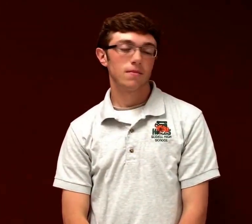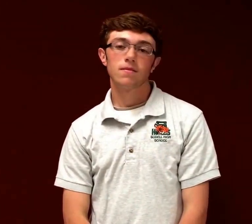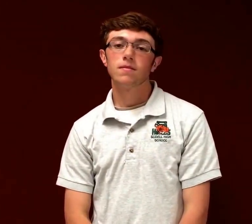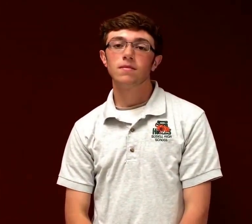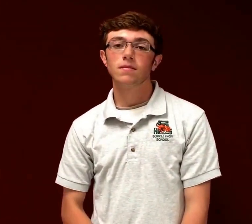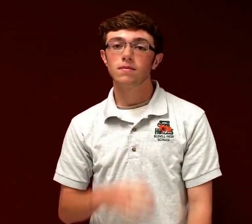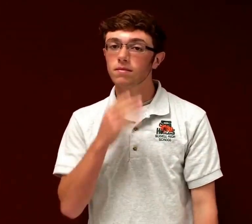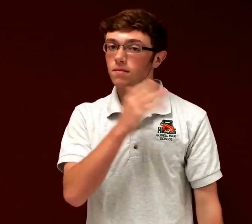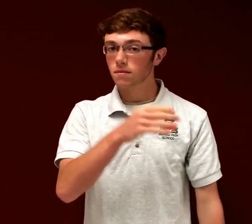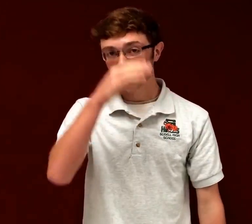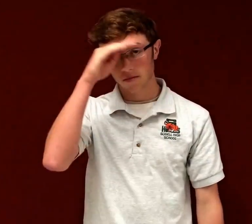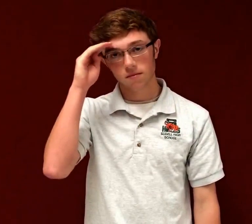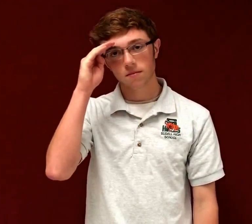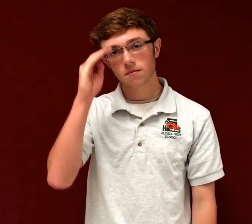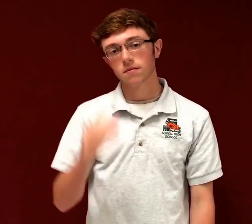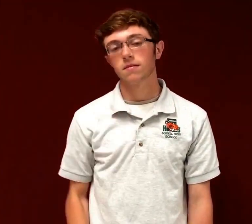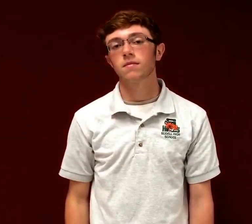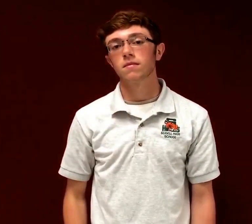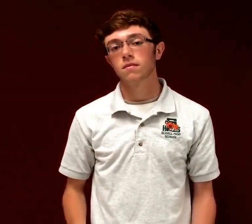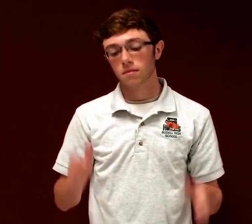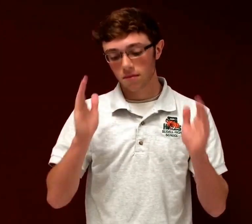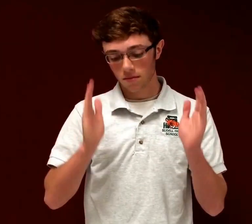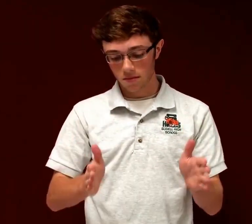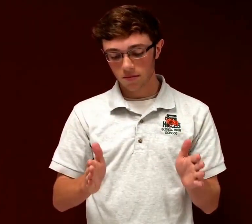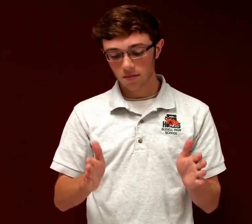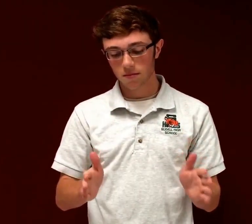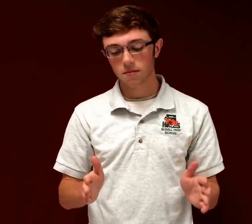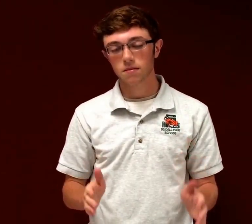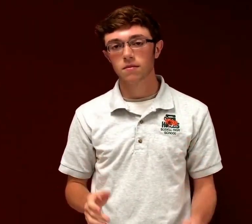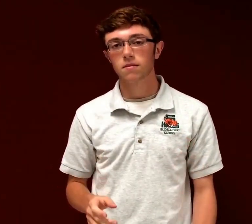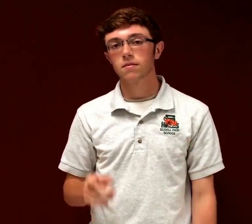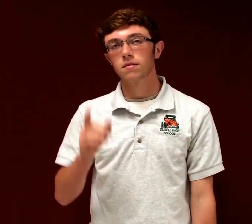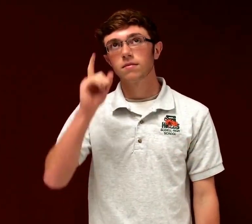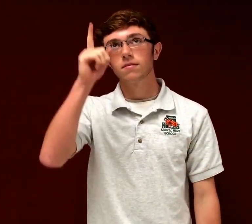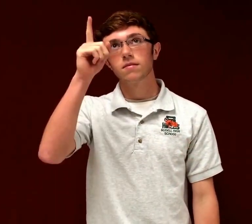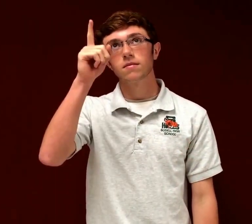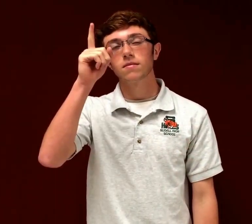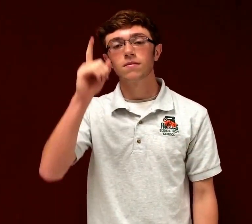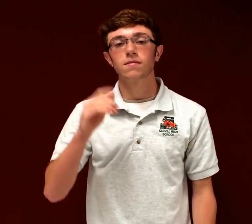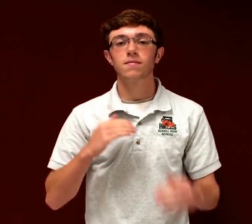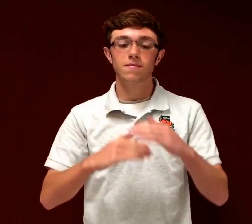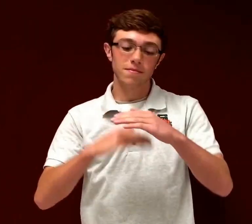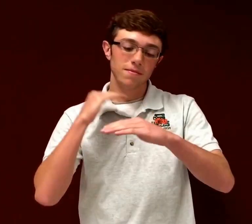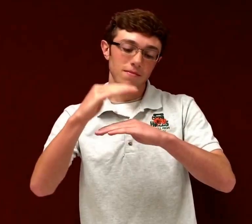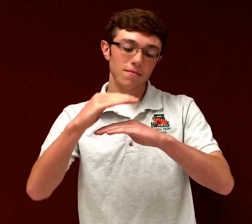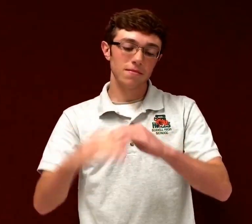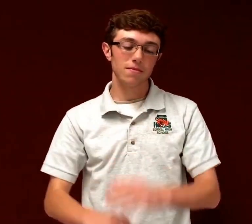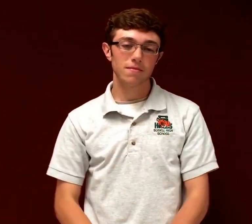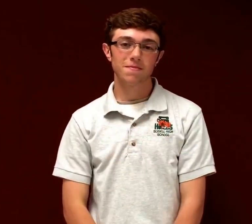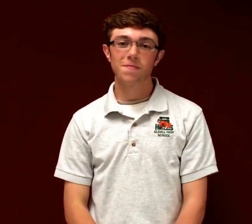and don't forget that there is a someone up above.